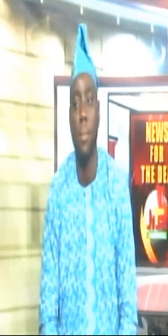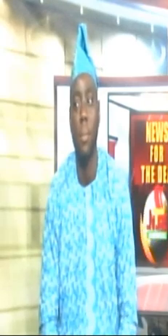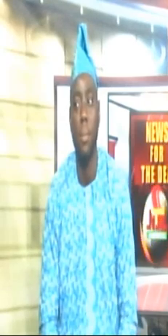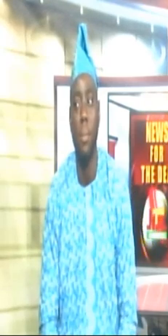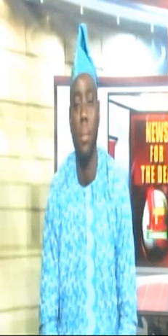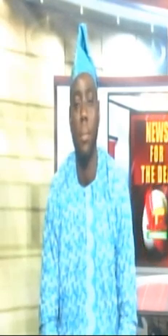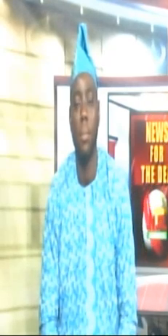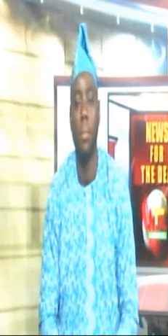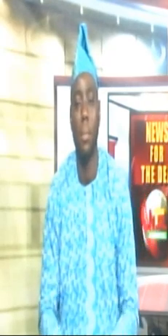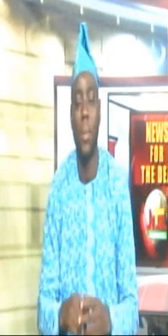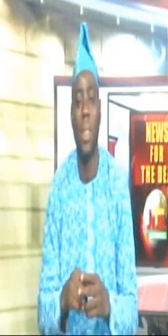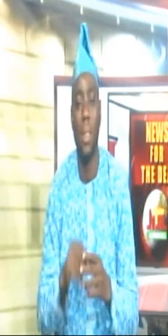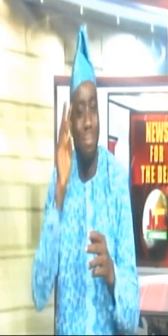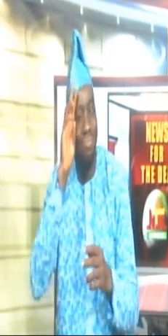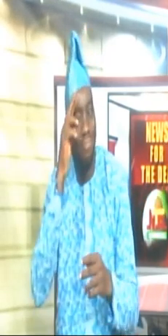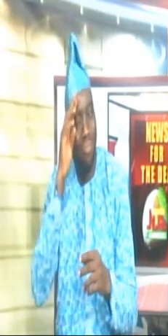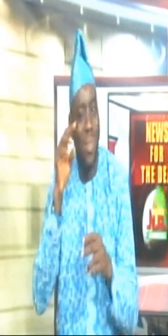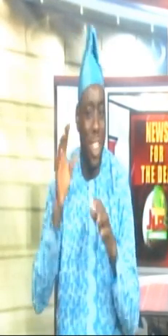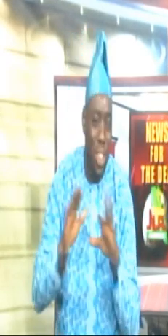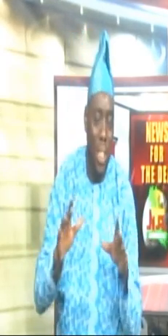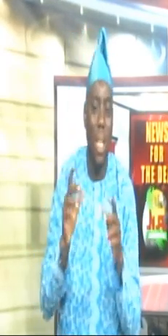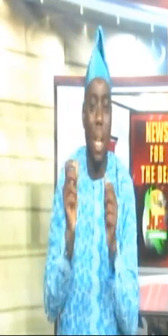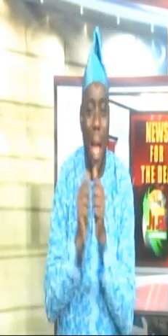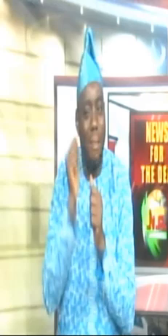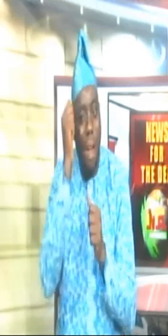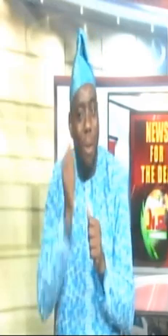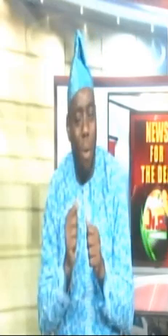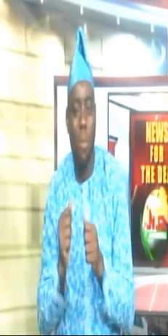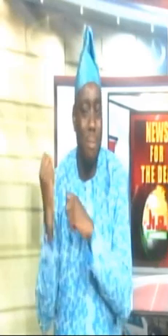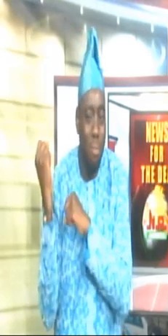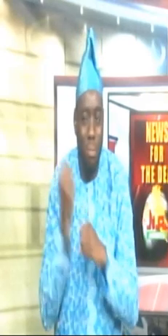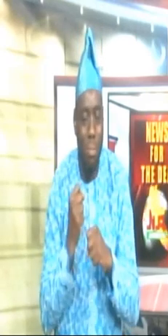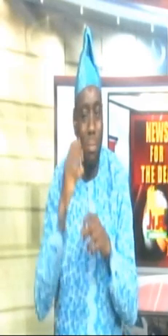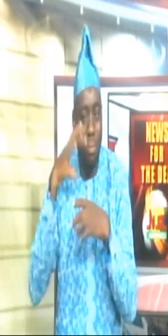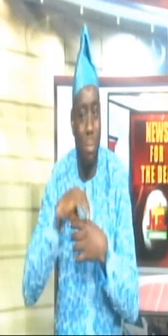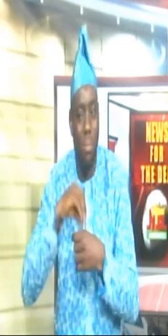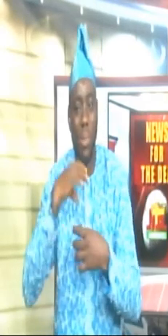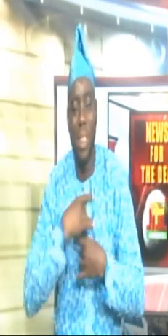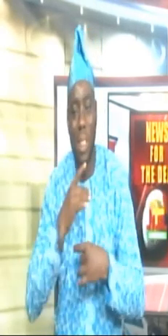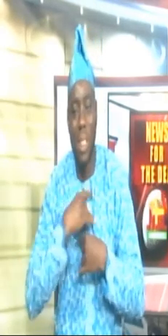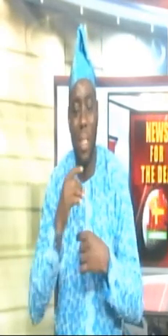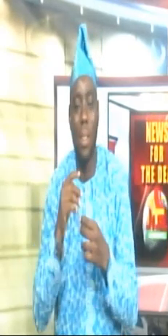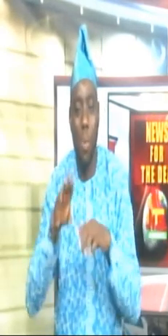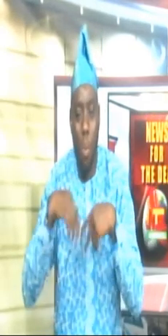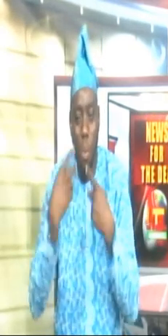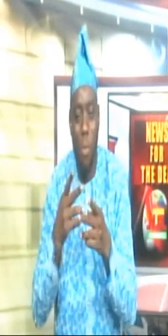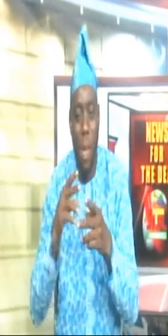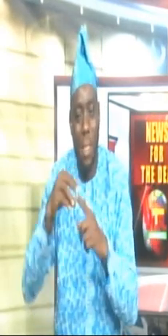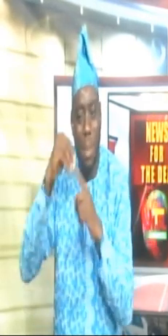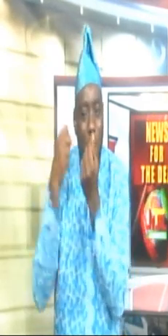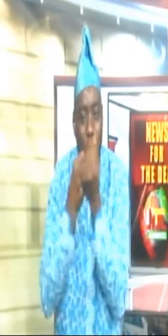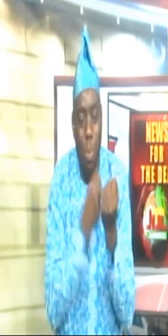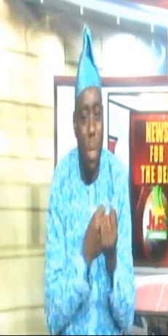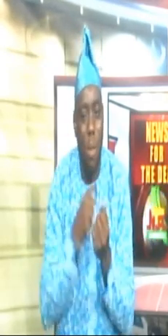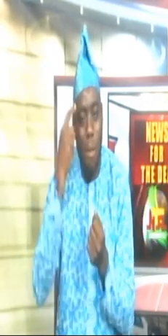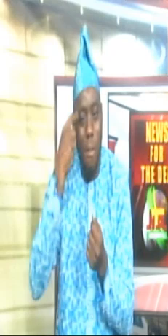Autistic children and adults are outstanding in their pleas of strength and interest, being intentional in providing special support for